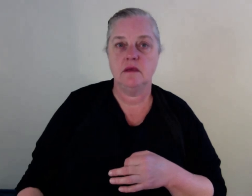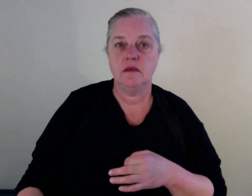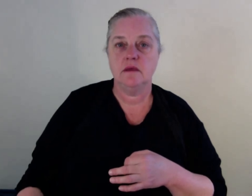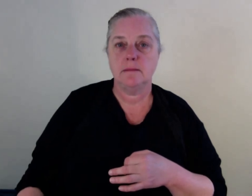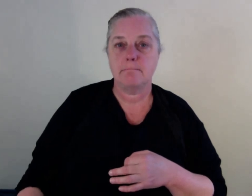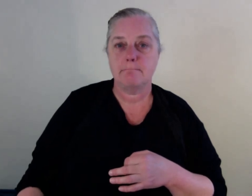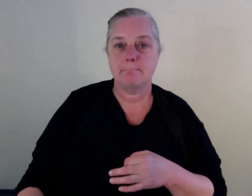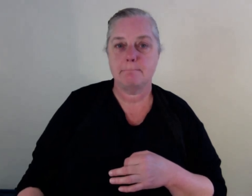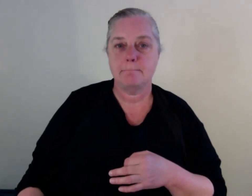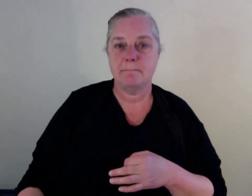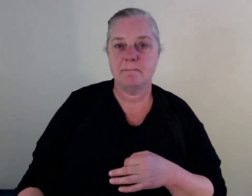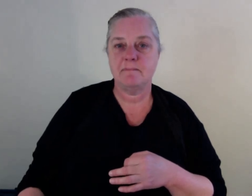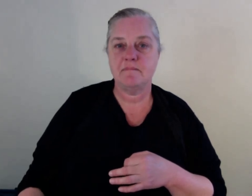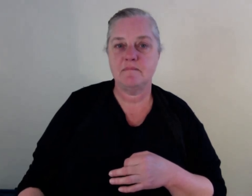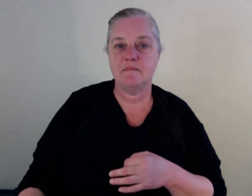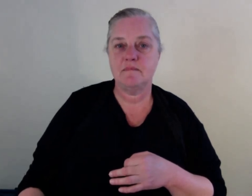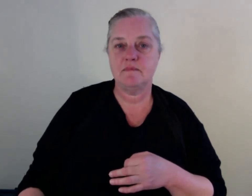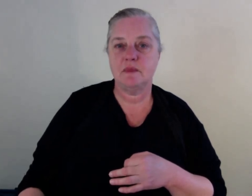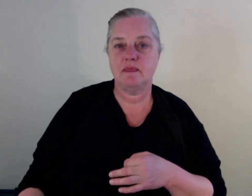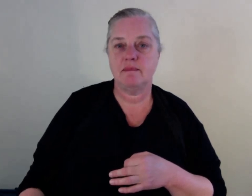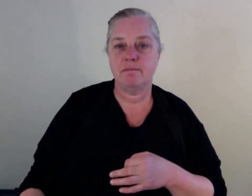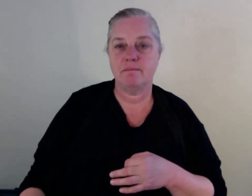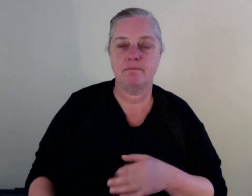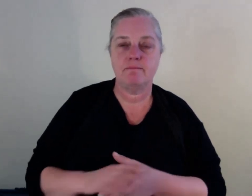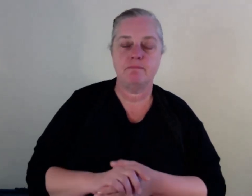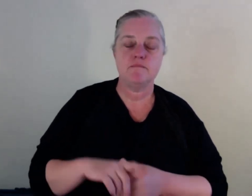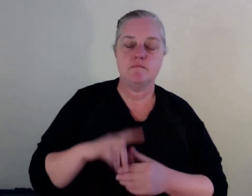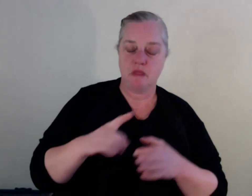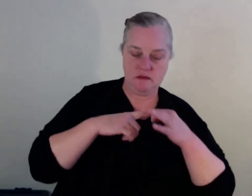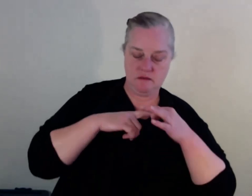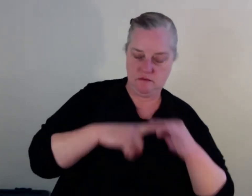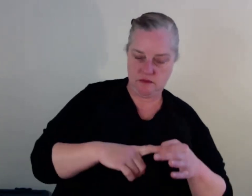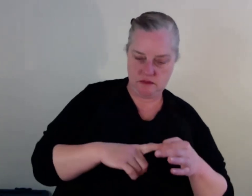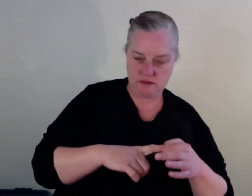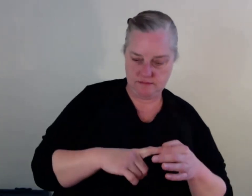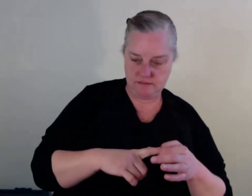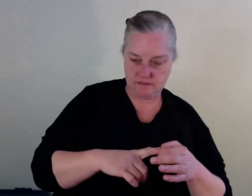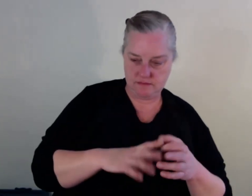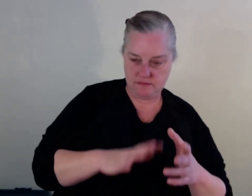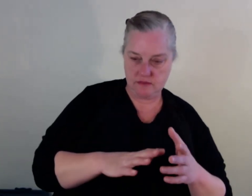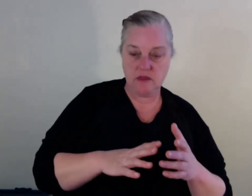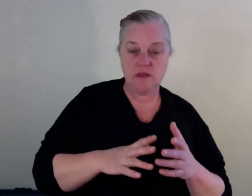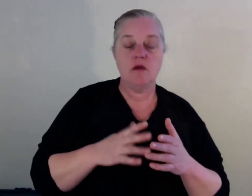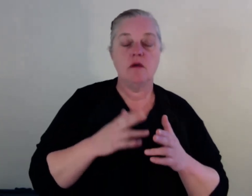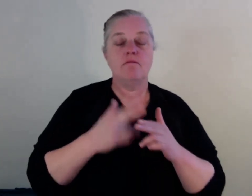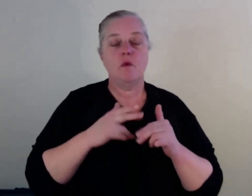was, how important is linkages with community for your treatment journey? And would you recommend AOD services